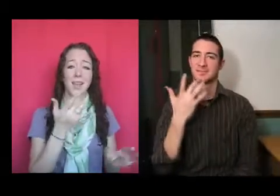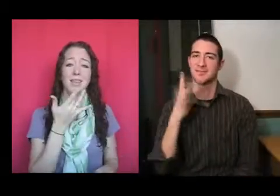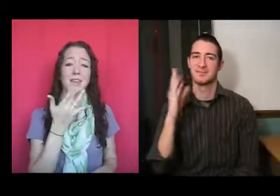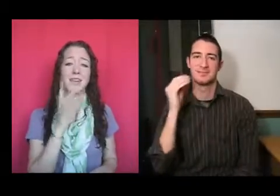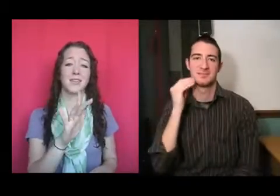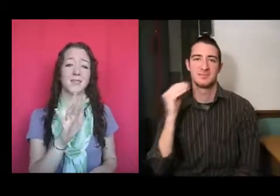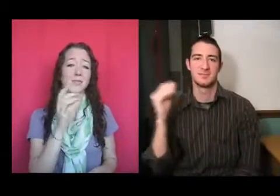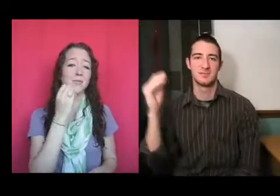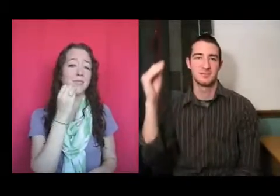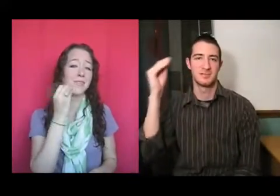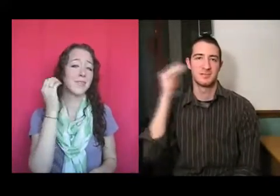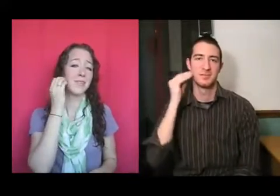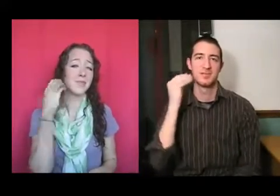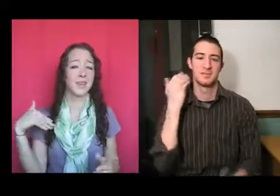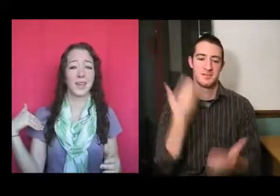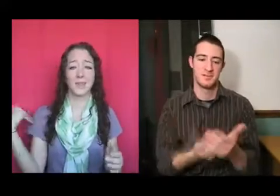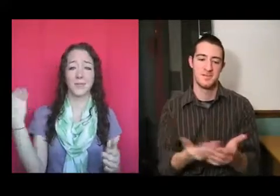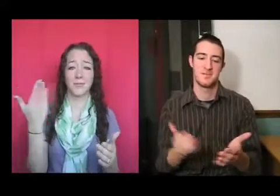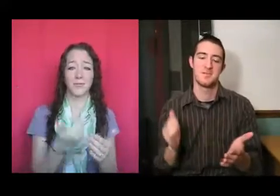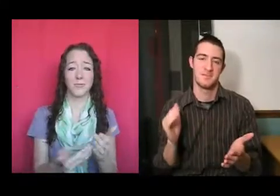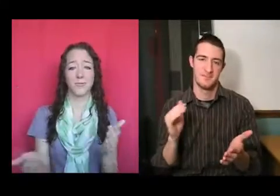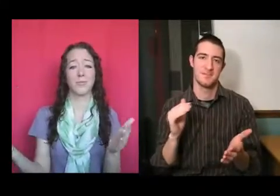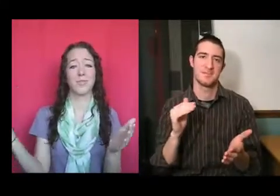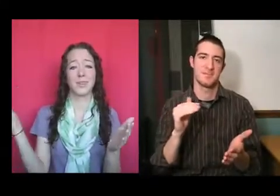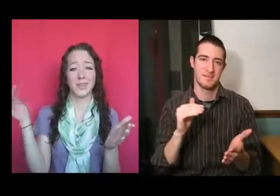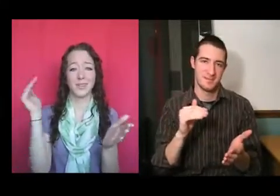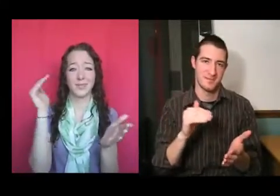Lucky to be coming home again.